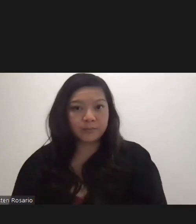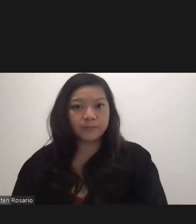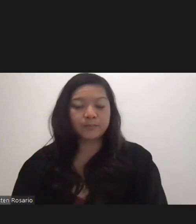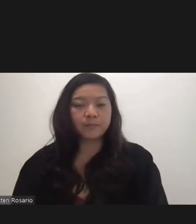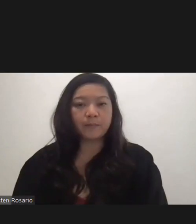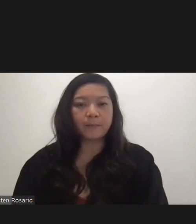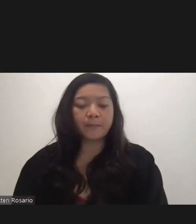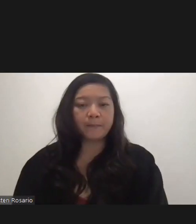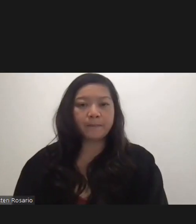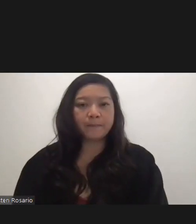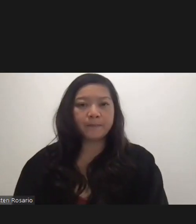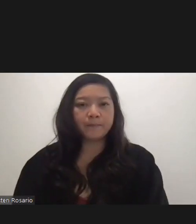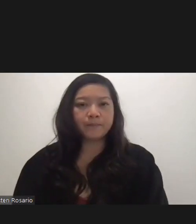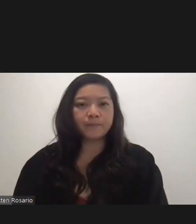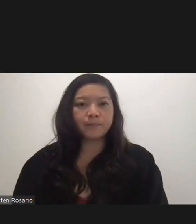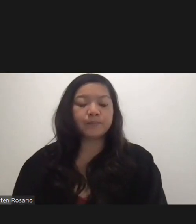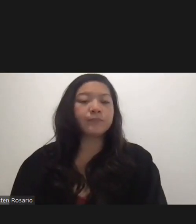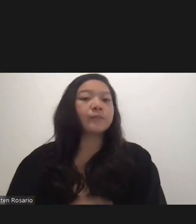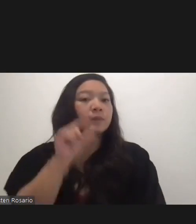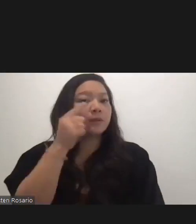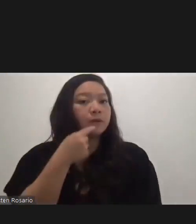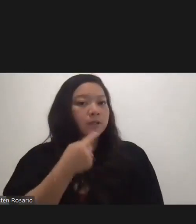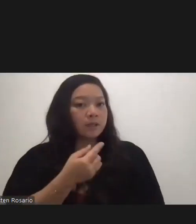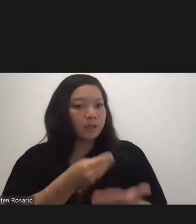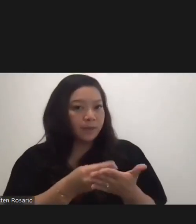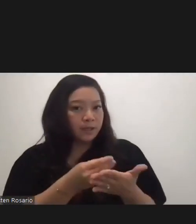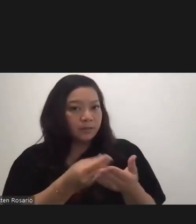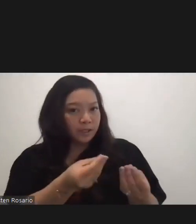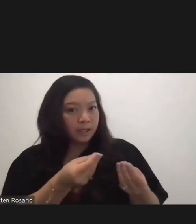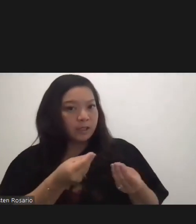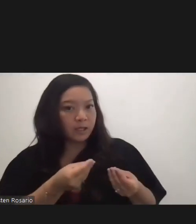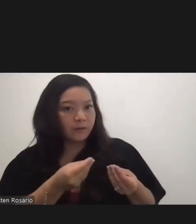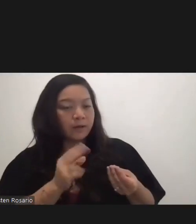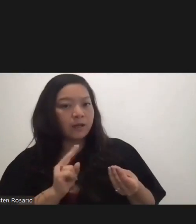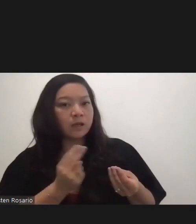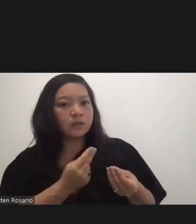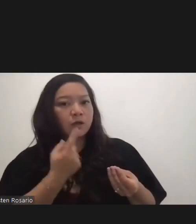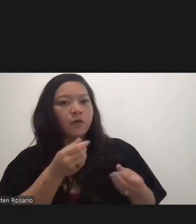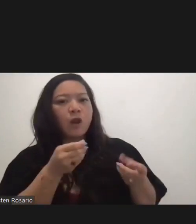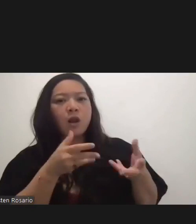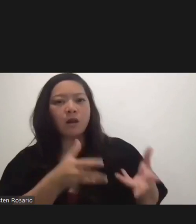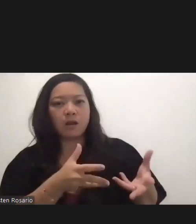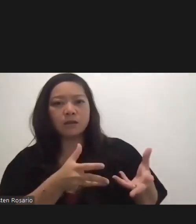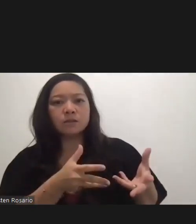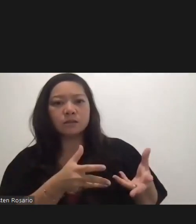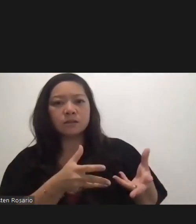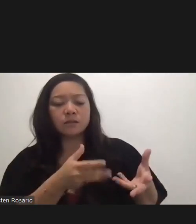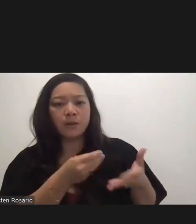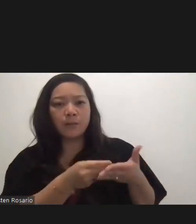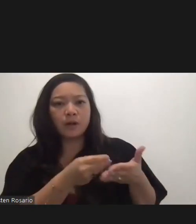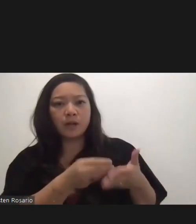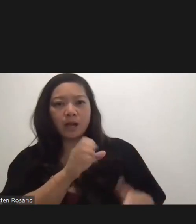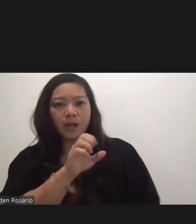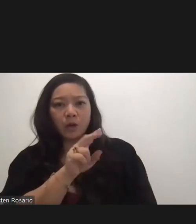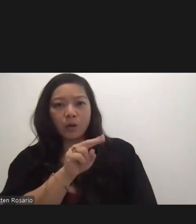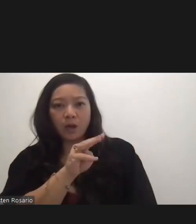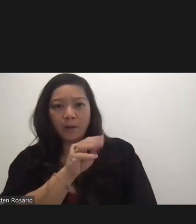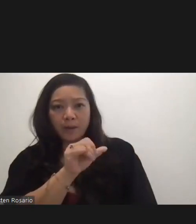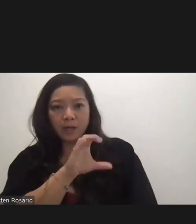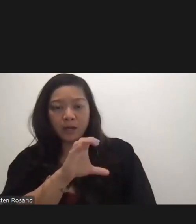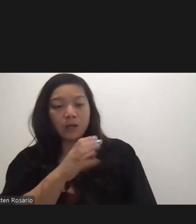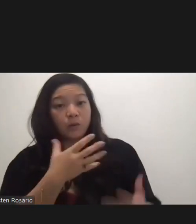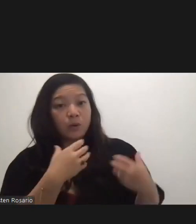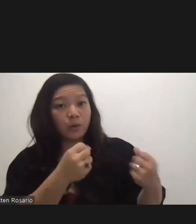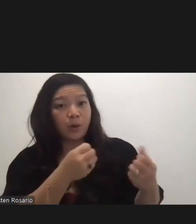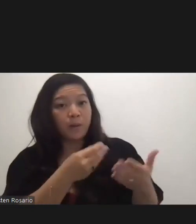The monies that are being given to us is for lost revenues. Monies are for economic recovery. Monies